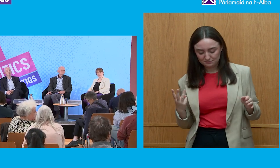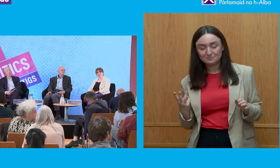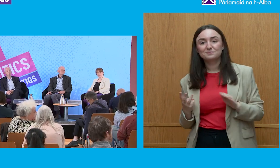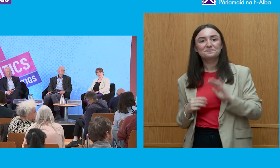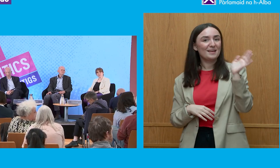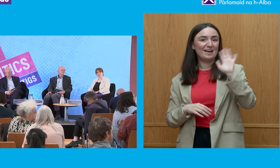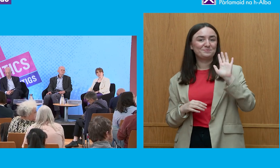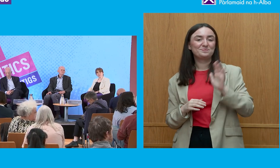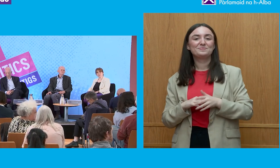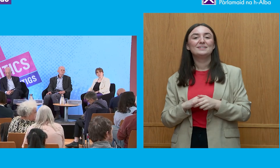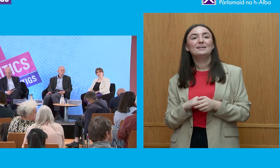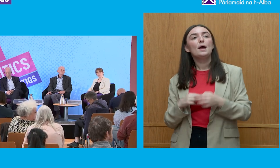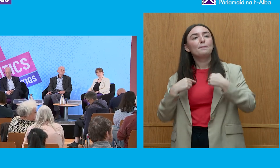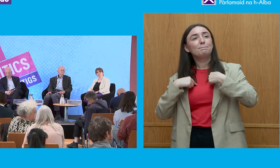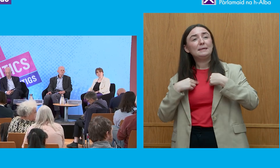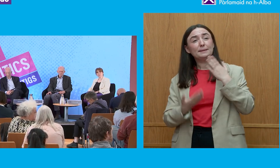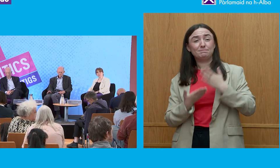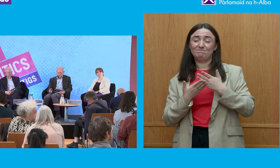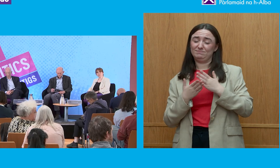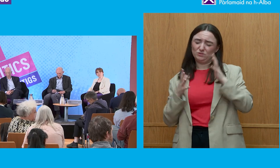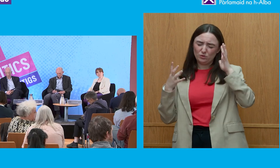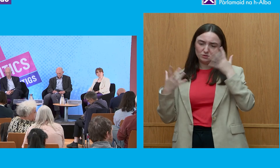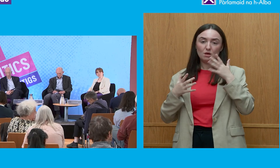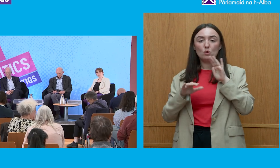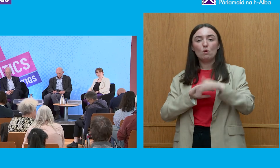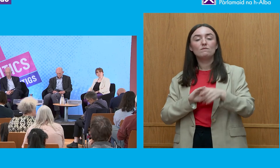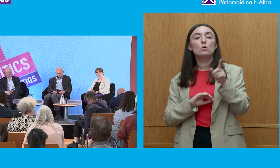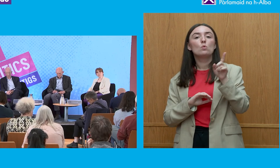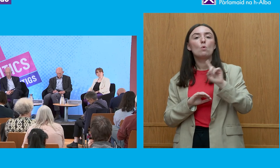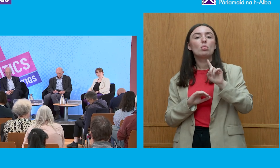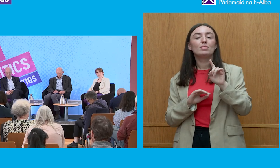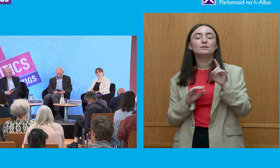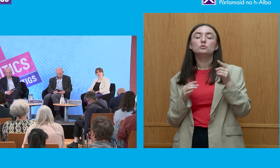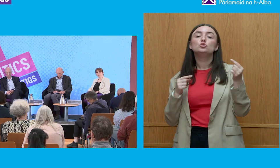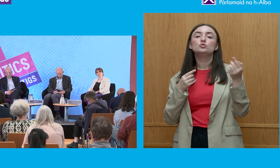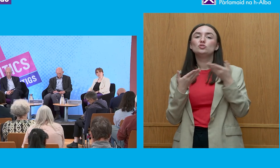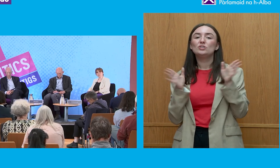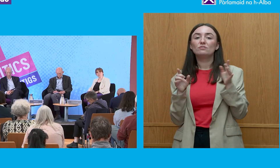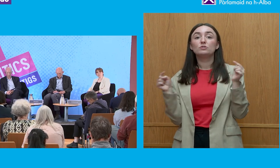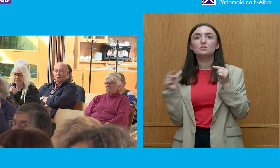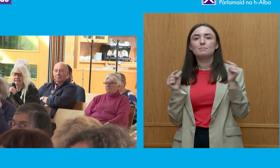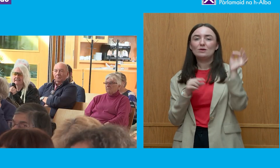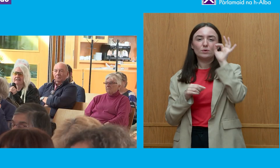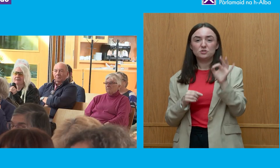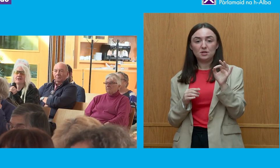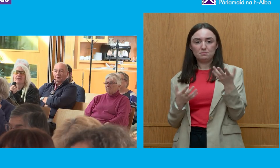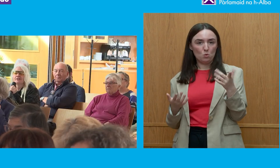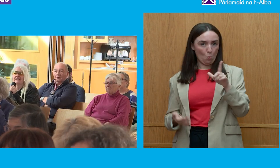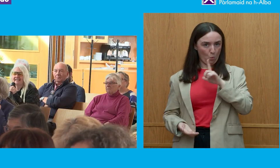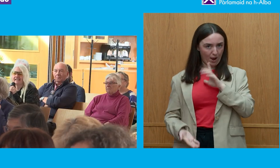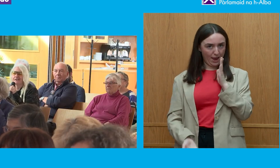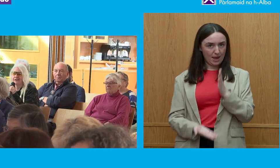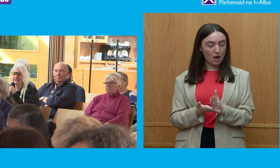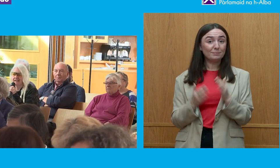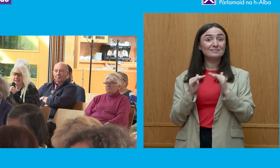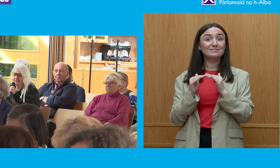I fundamentally I'm concerned about the general debate question why have standards declined with Noland